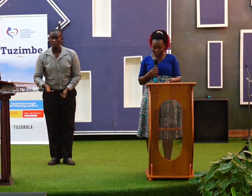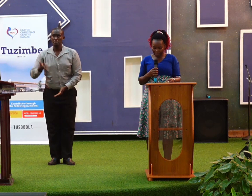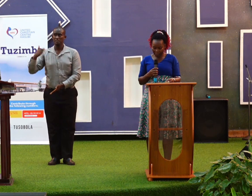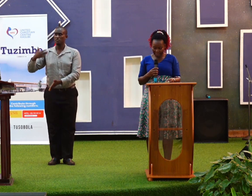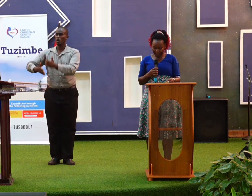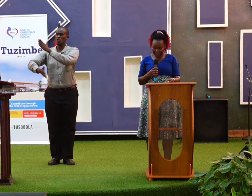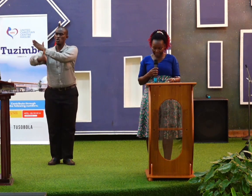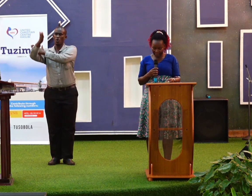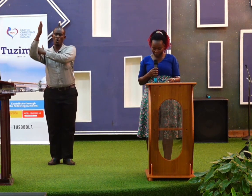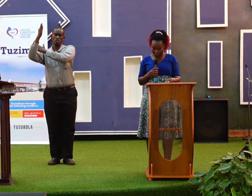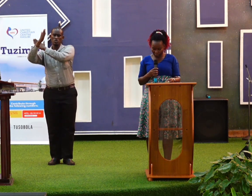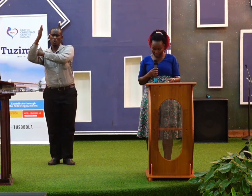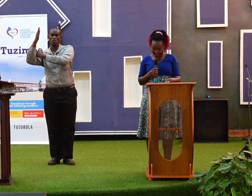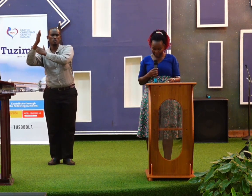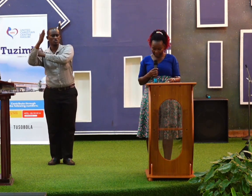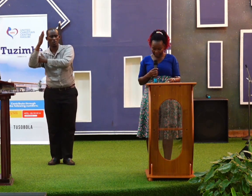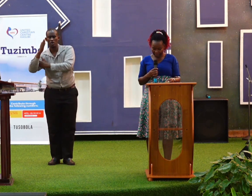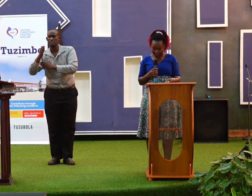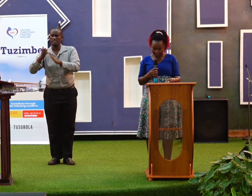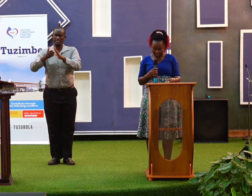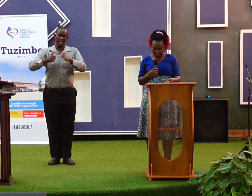No one was pleasing to God.